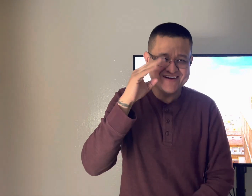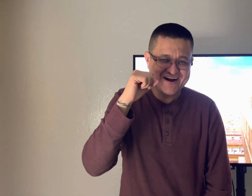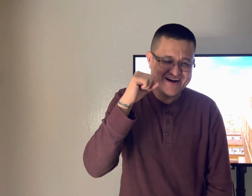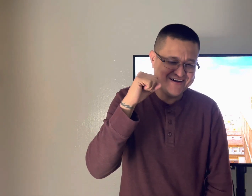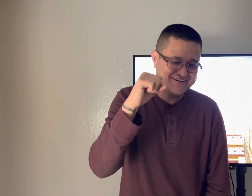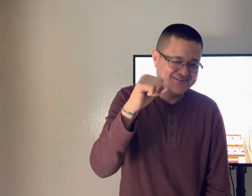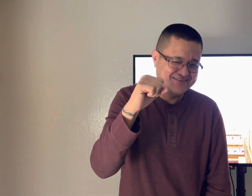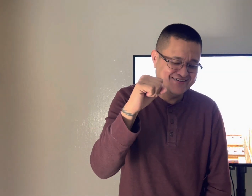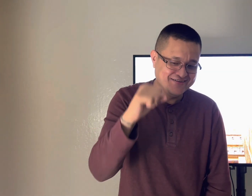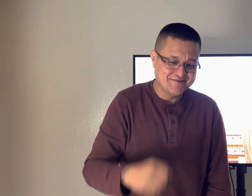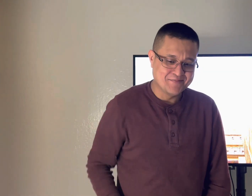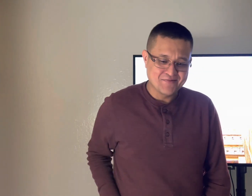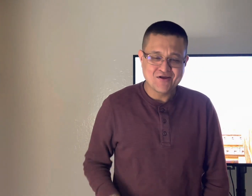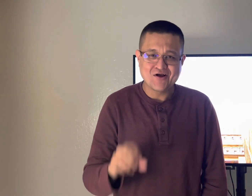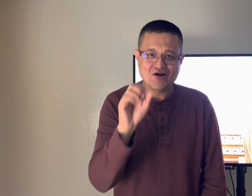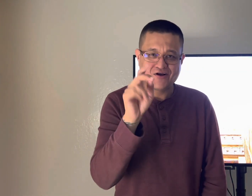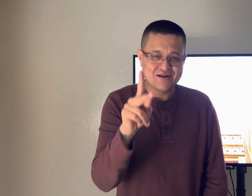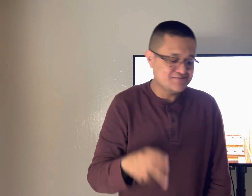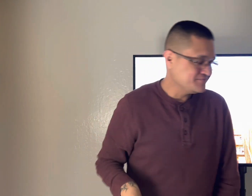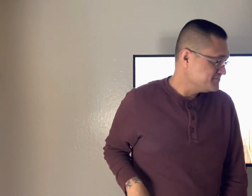still teach the word of god amen okay